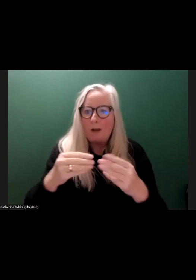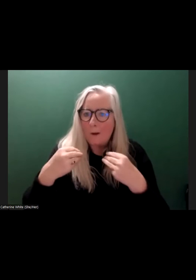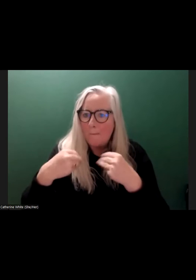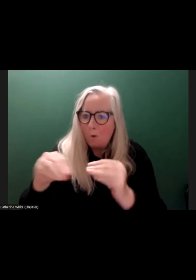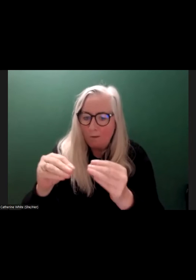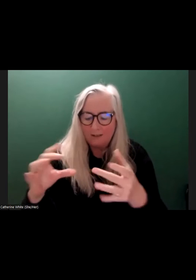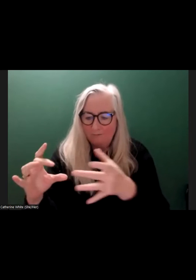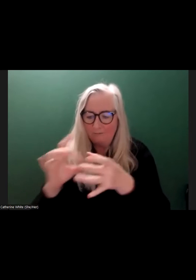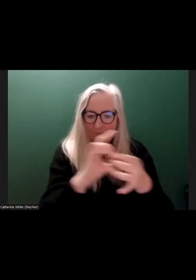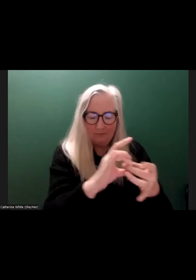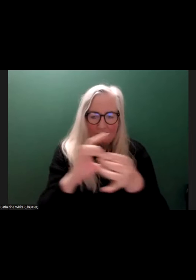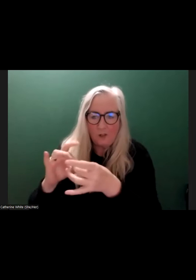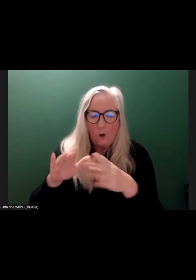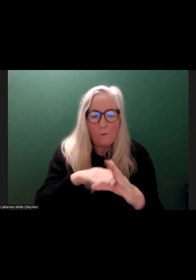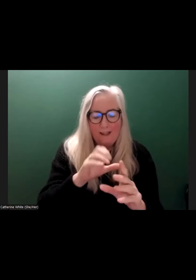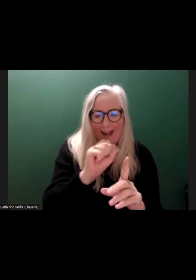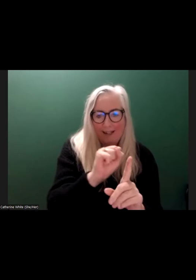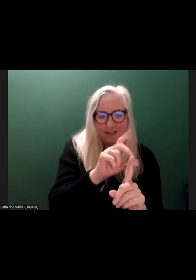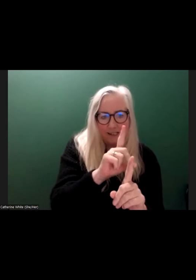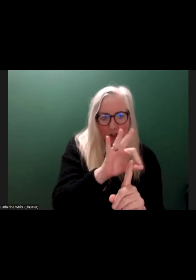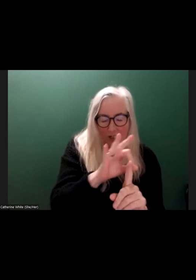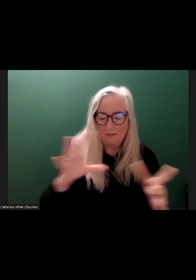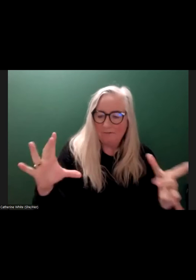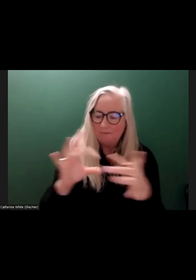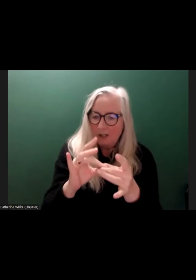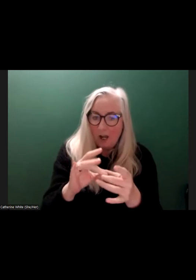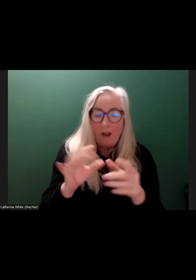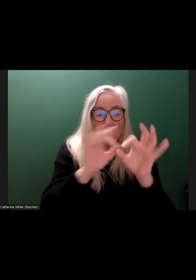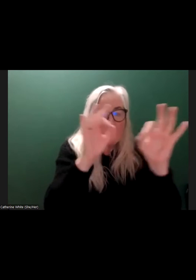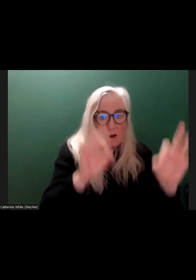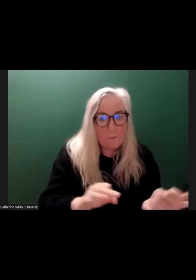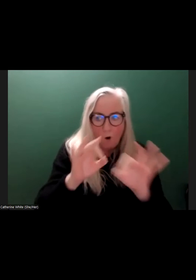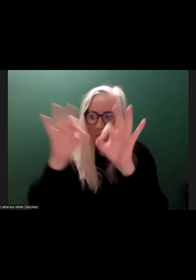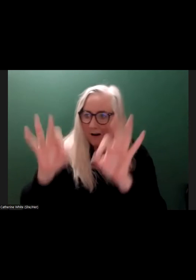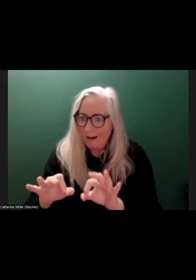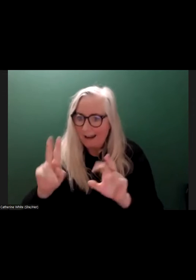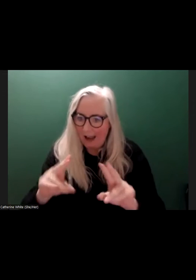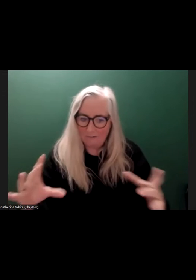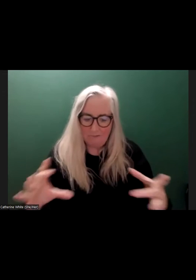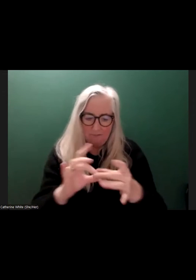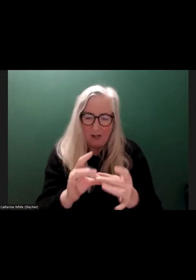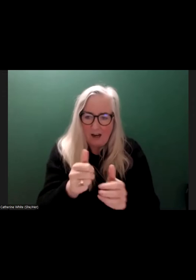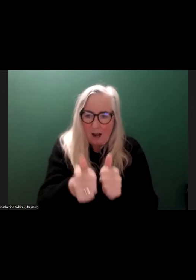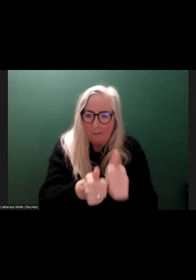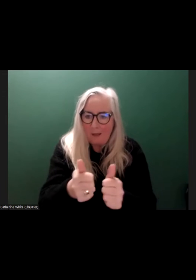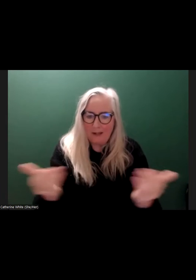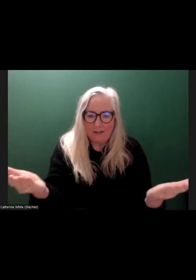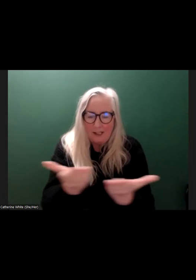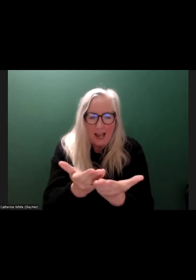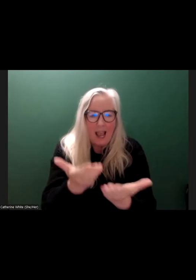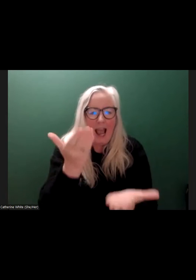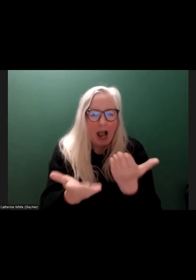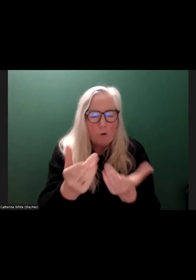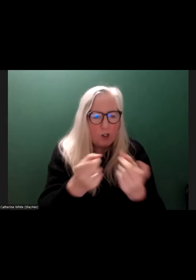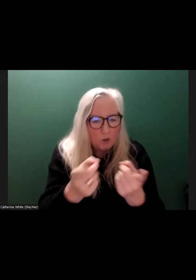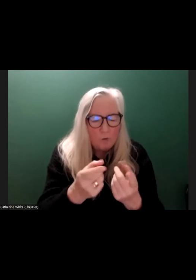interacting with those sustainable development goals and how both frameworks can complement each other. But also how is it being done and some